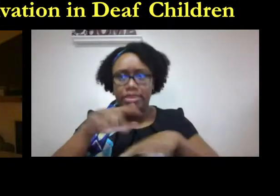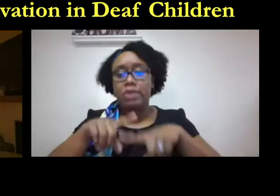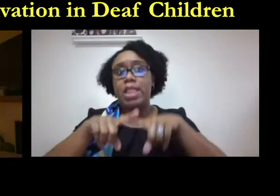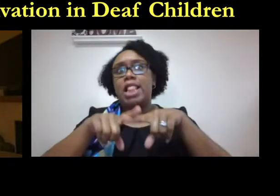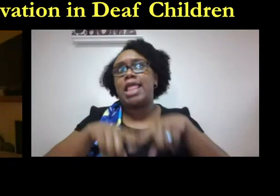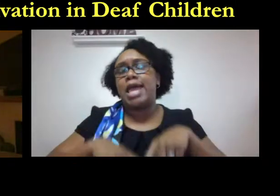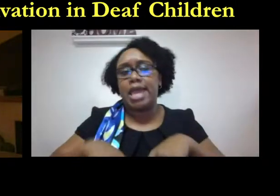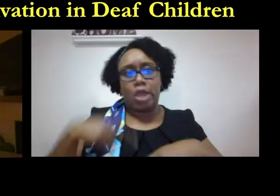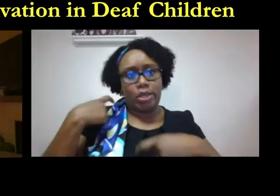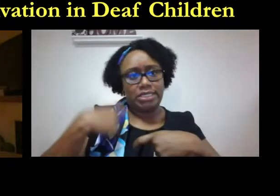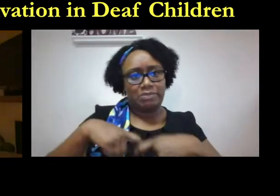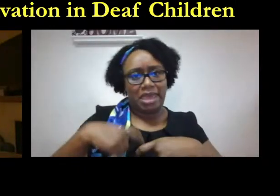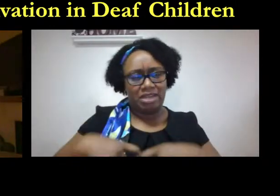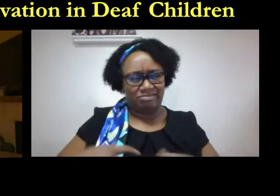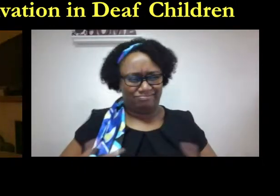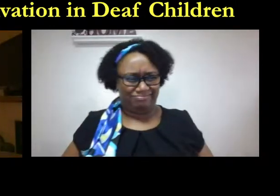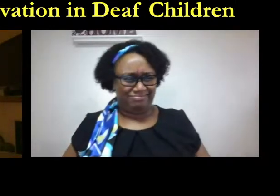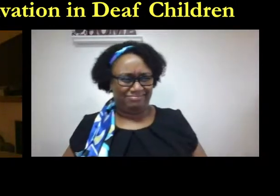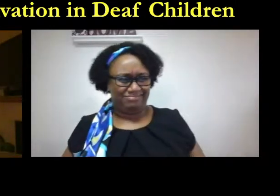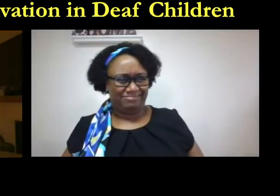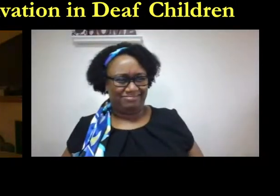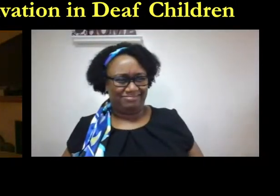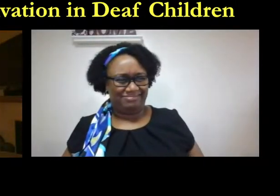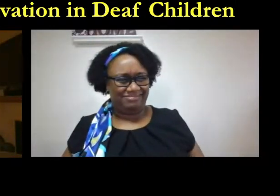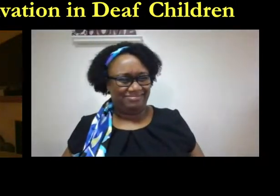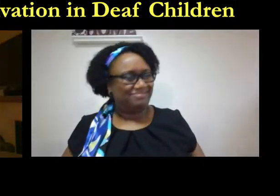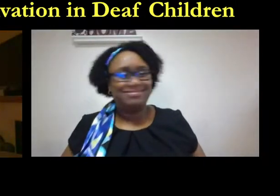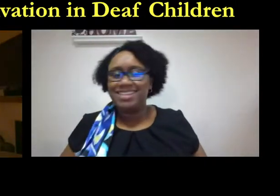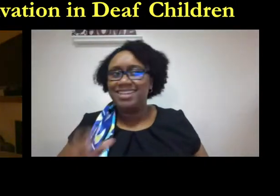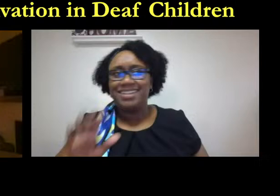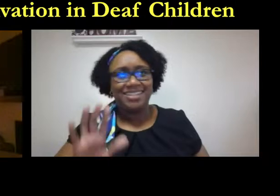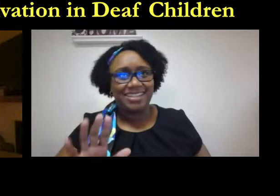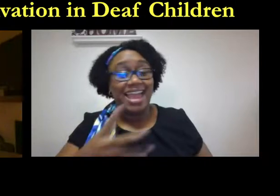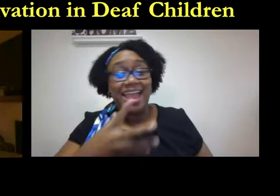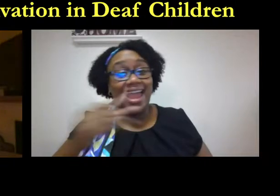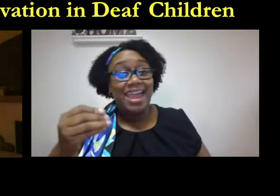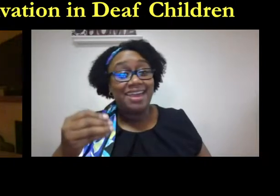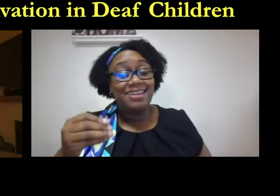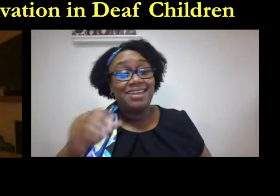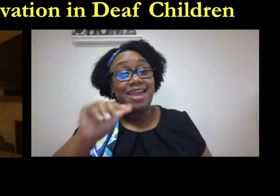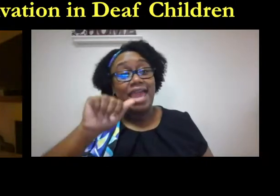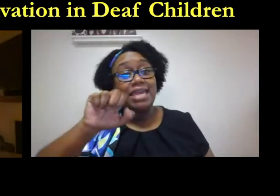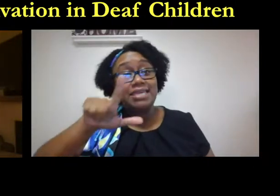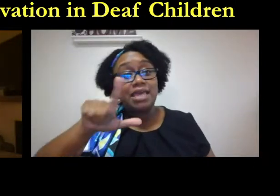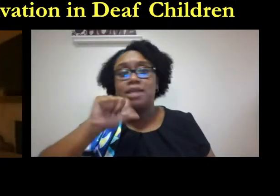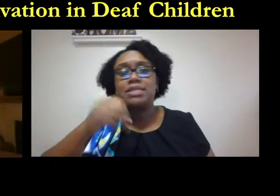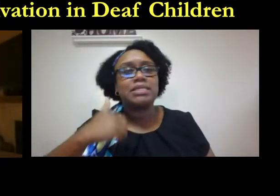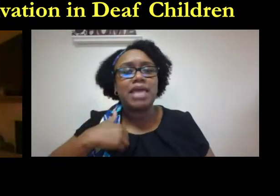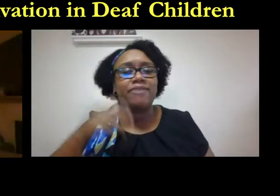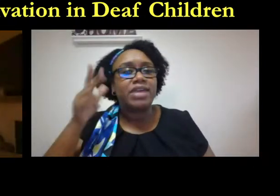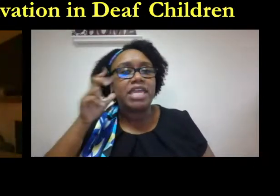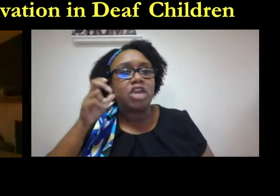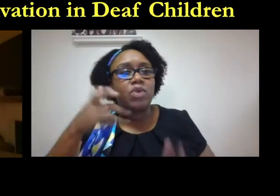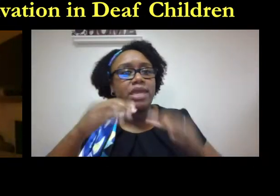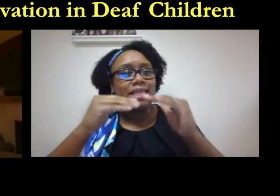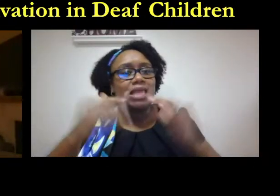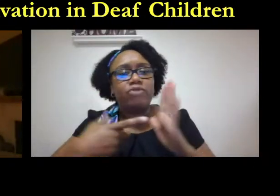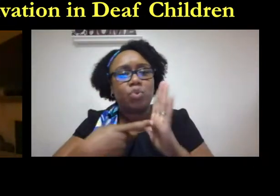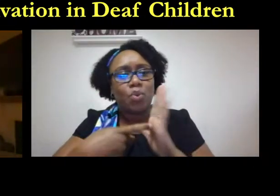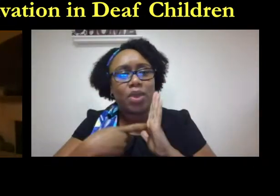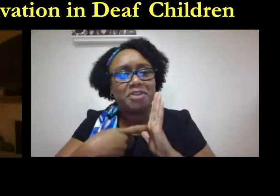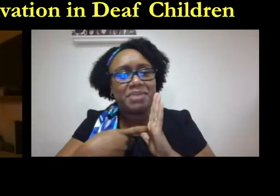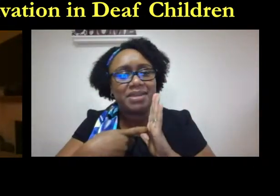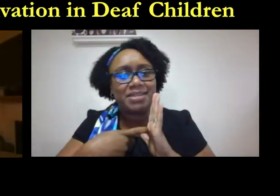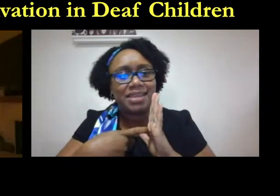says that about languages in general we don't say oh that person relies on english so there's no need for audiologists